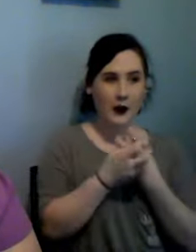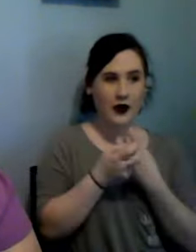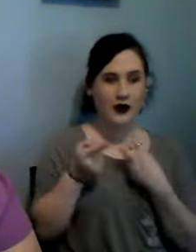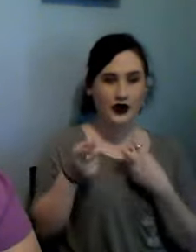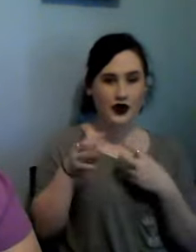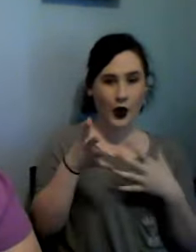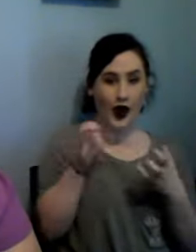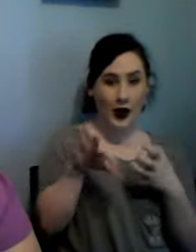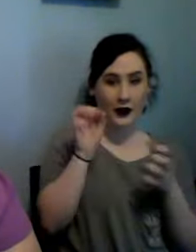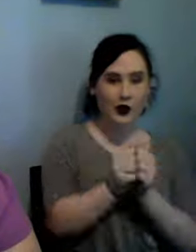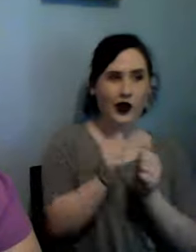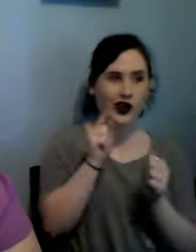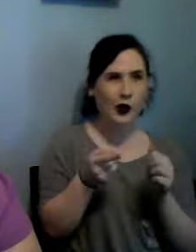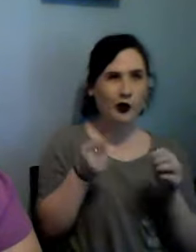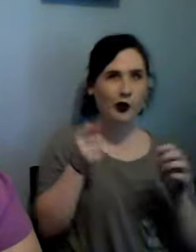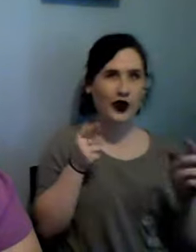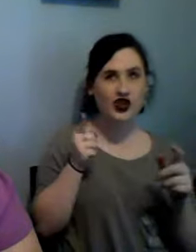and that will be in just a little bit